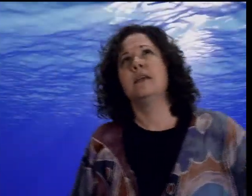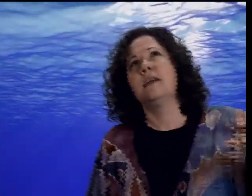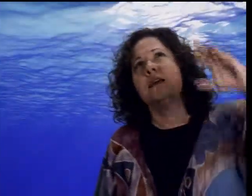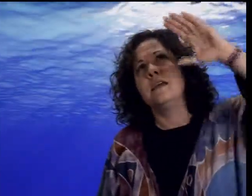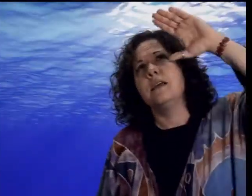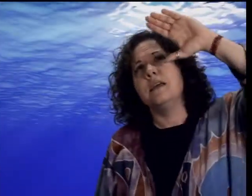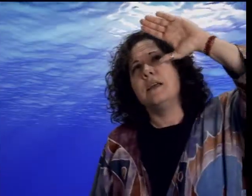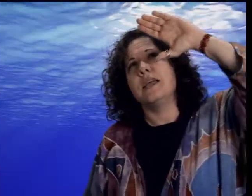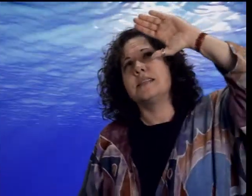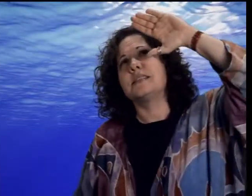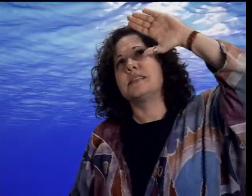Yes.